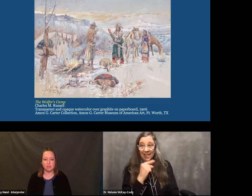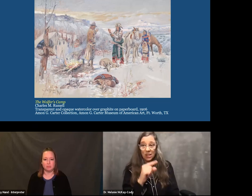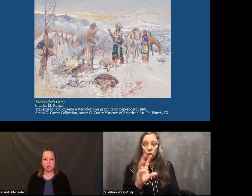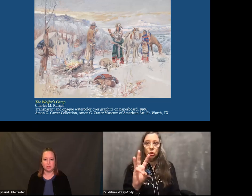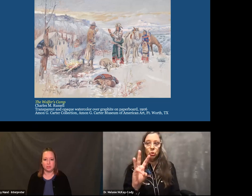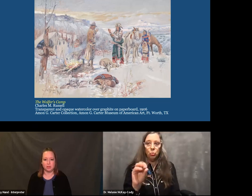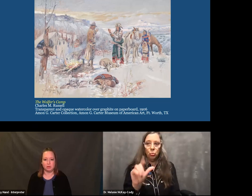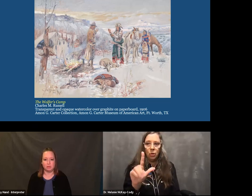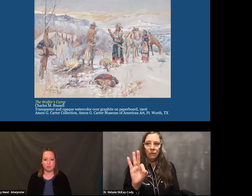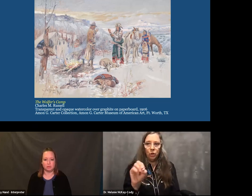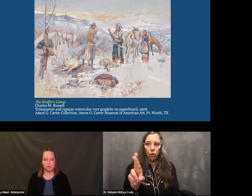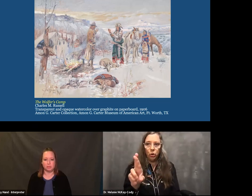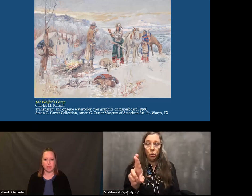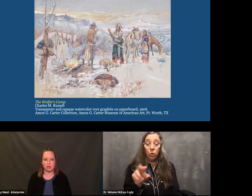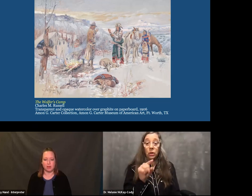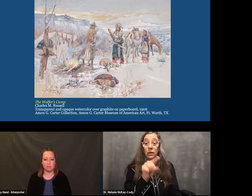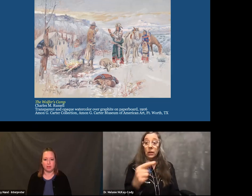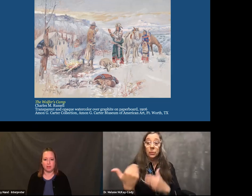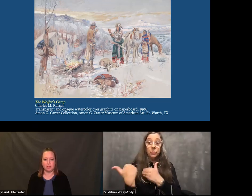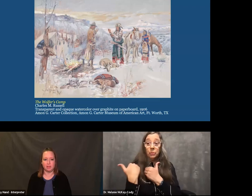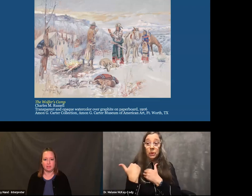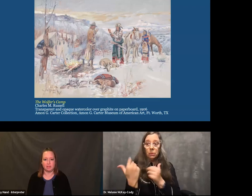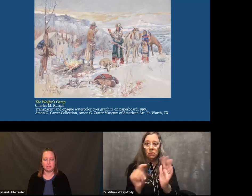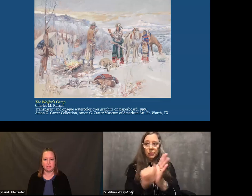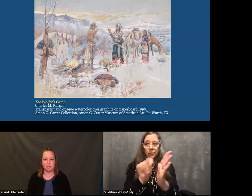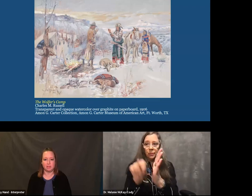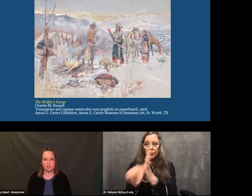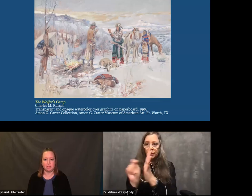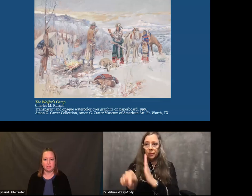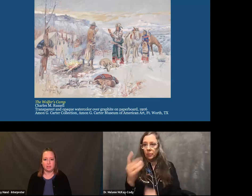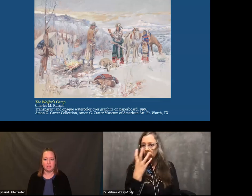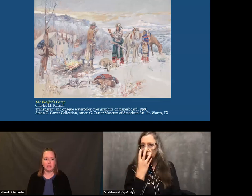It's important to know the story background behind this.